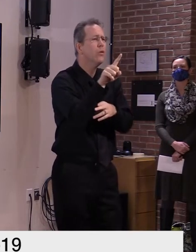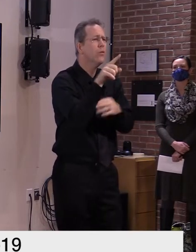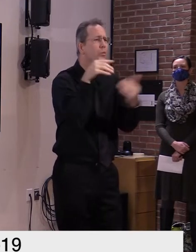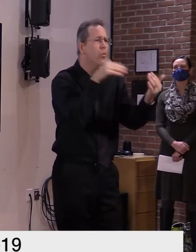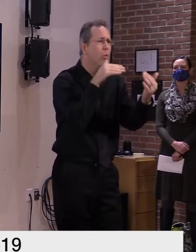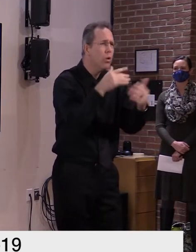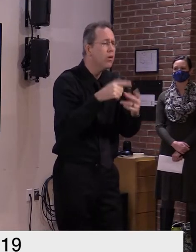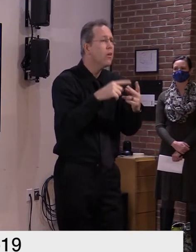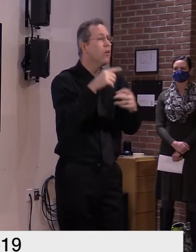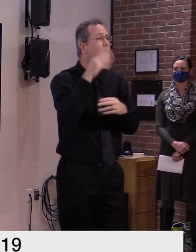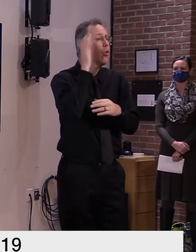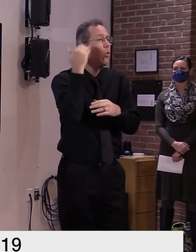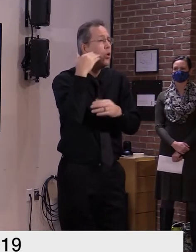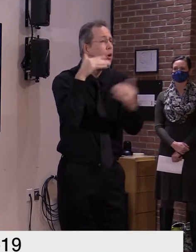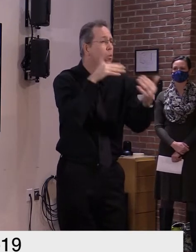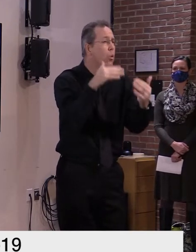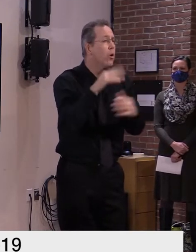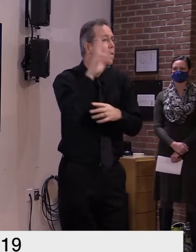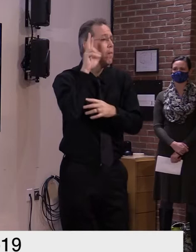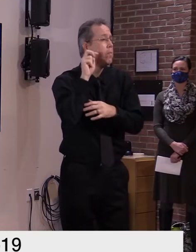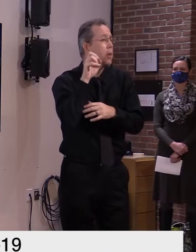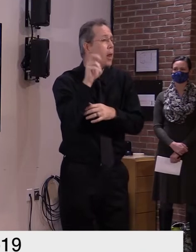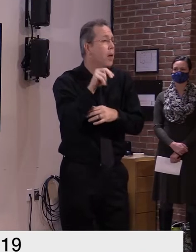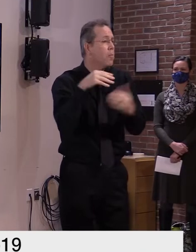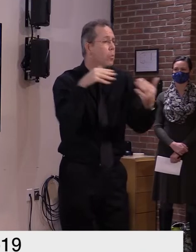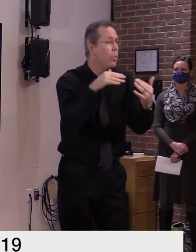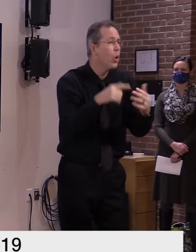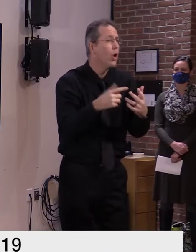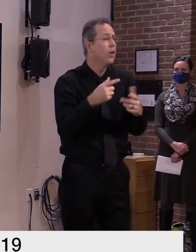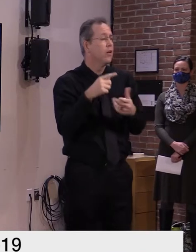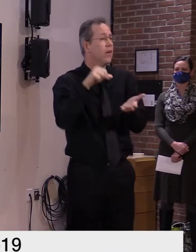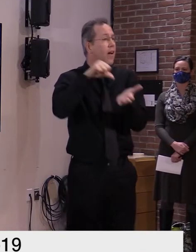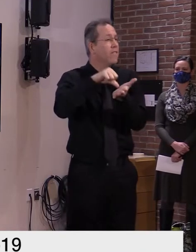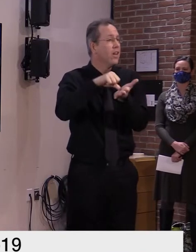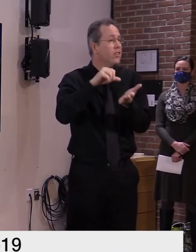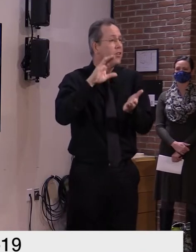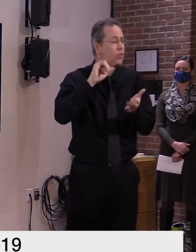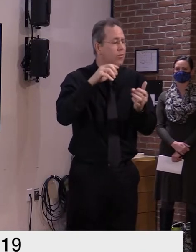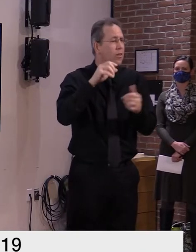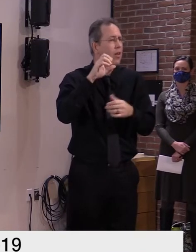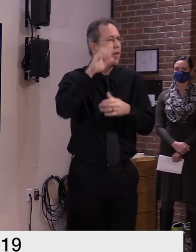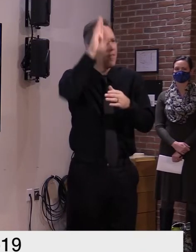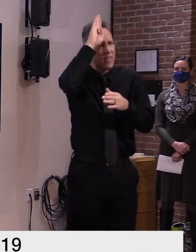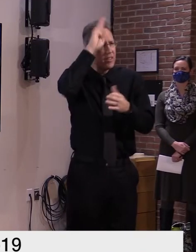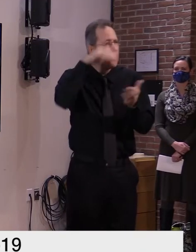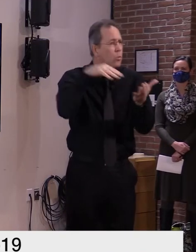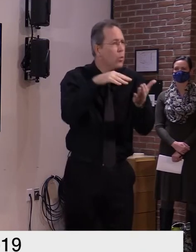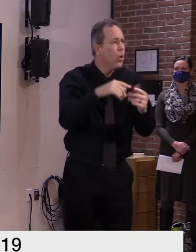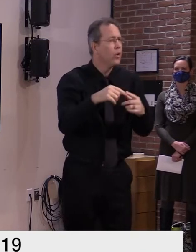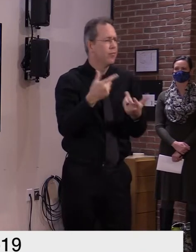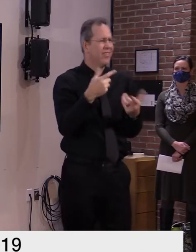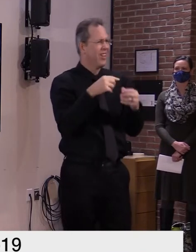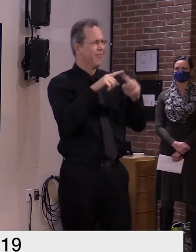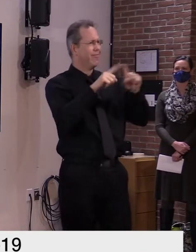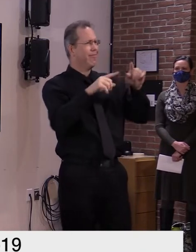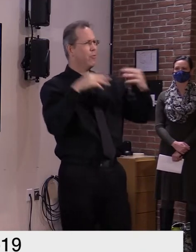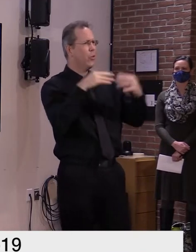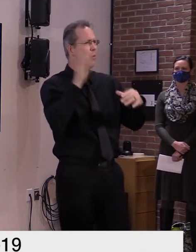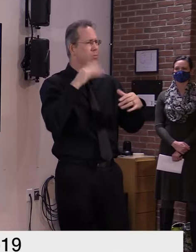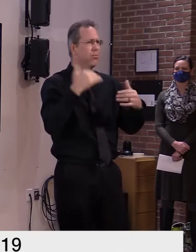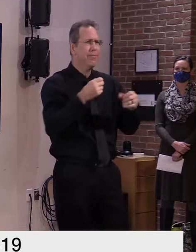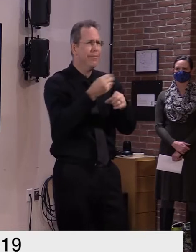vietnam iraq and afghanistan combined every death is tragic